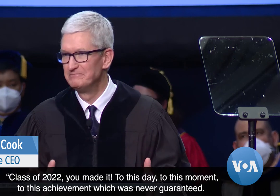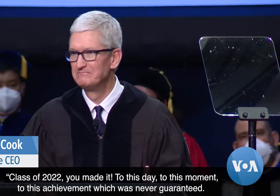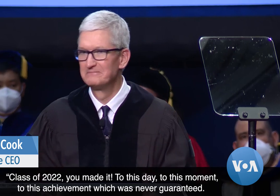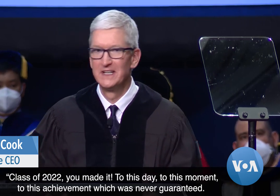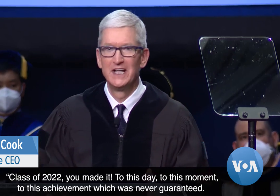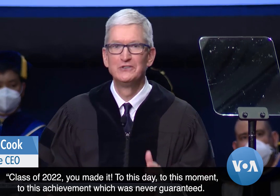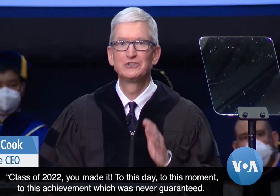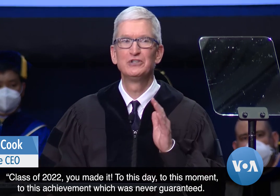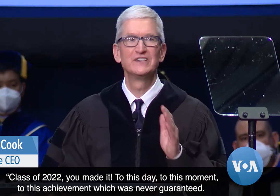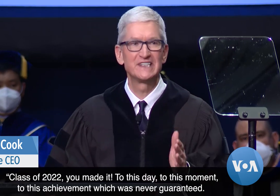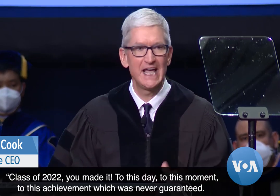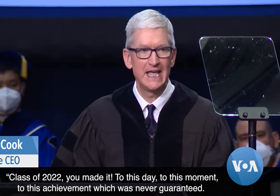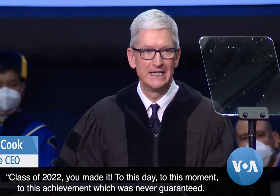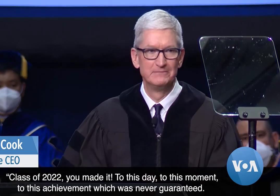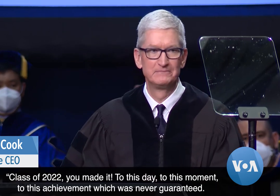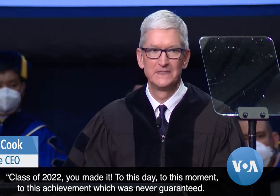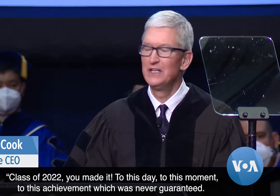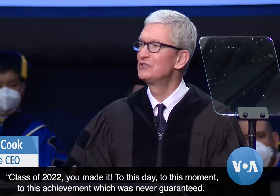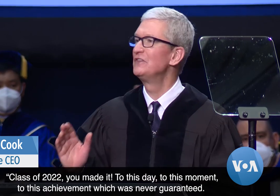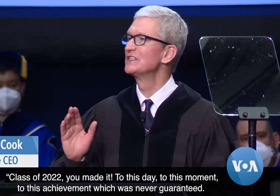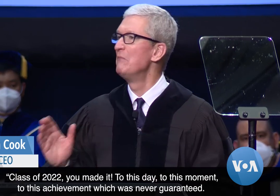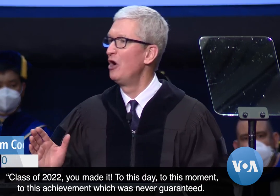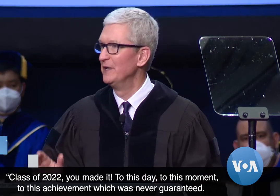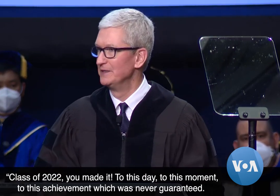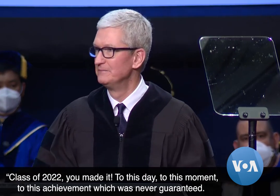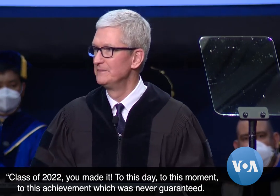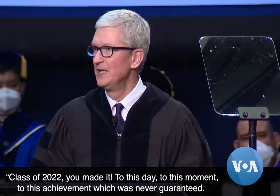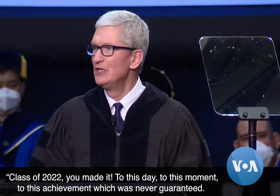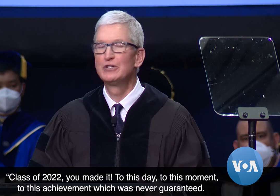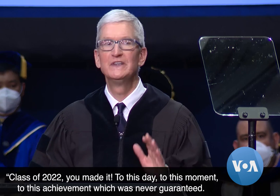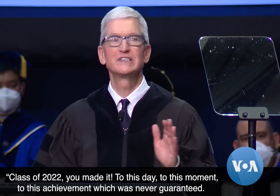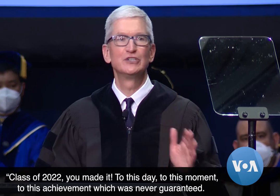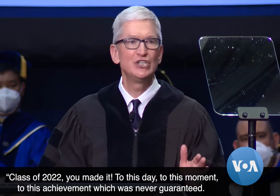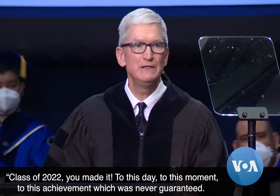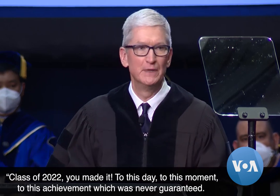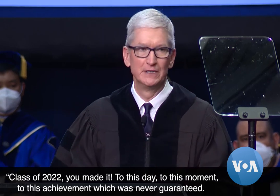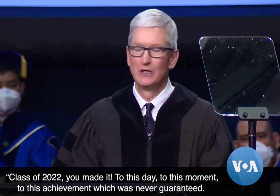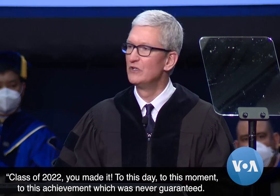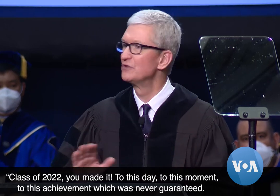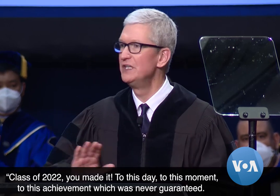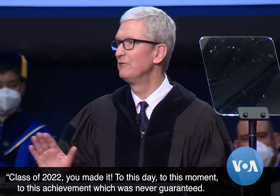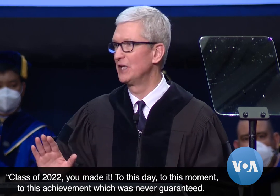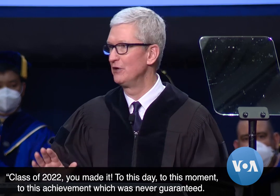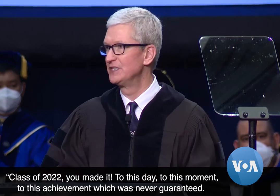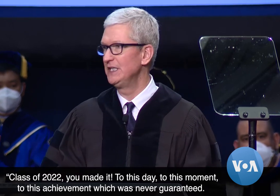to this day, to this moment, to this achievement, which was never guaranteed.